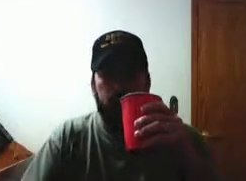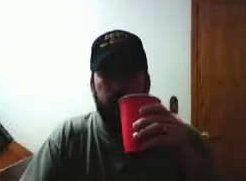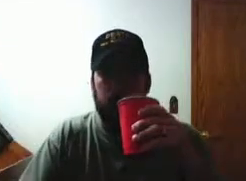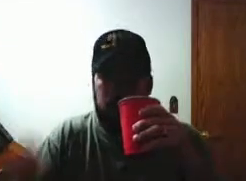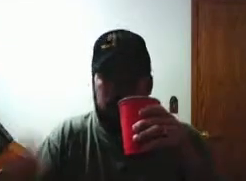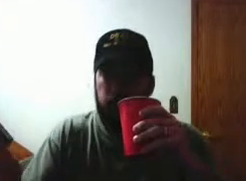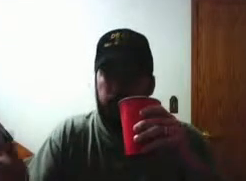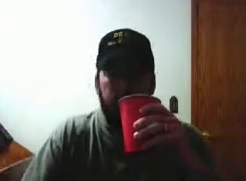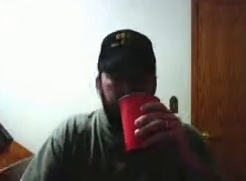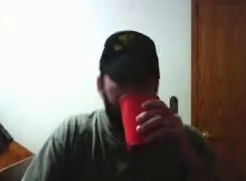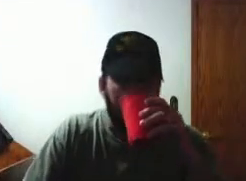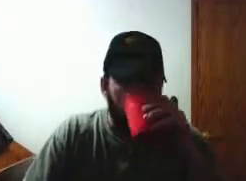is 05.